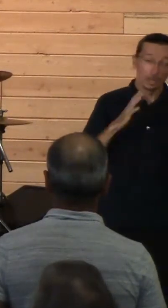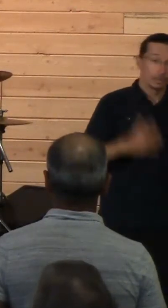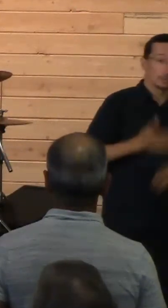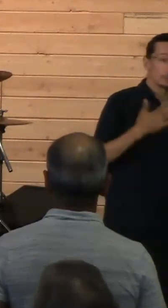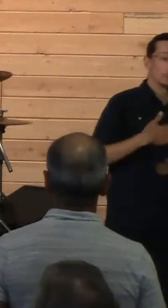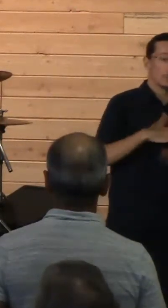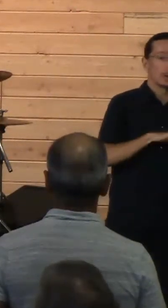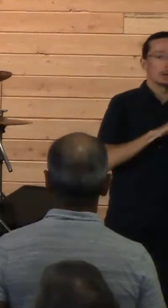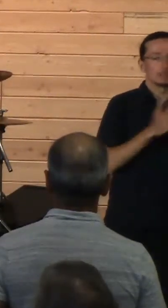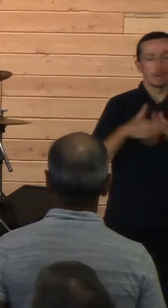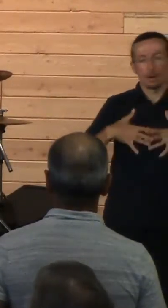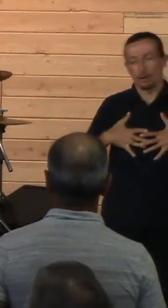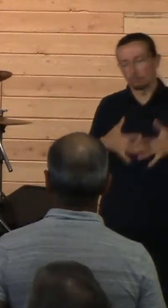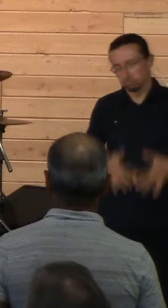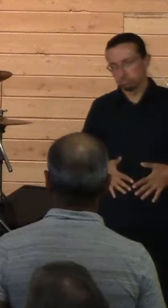gloom.